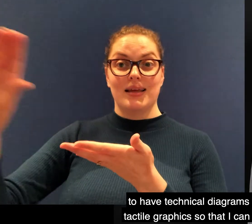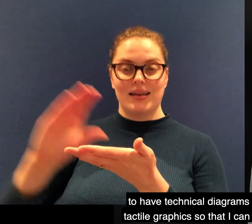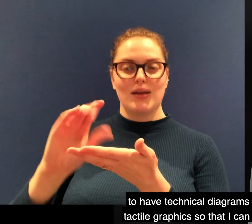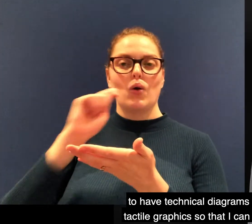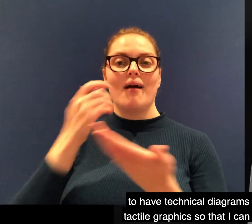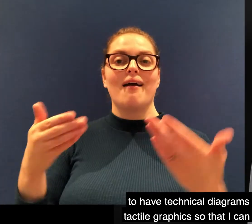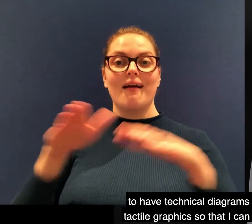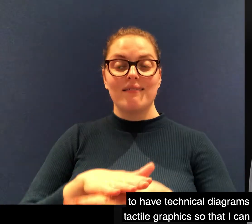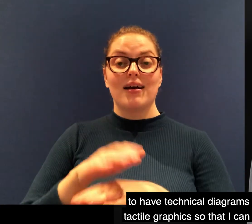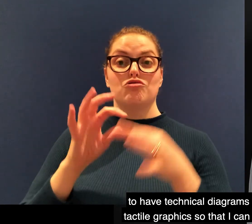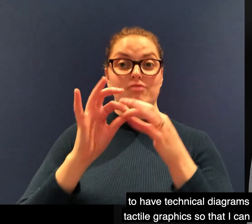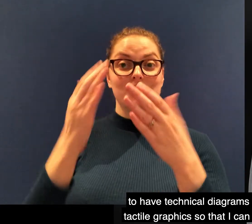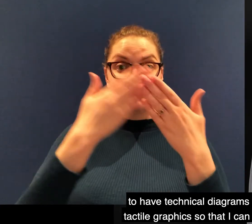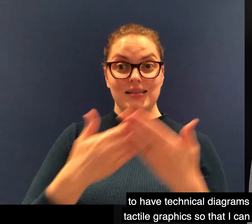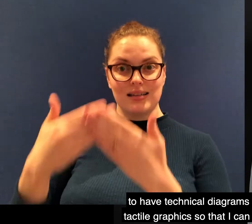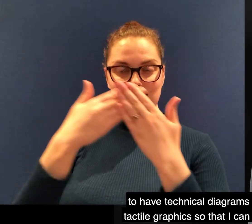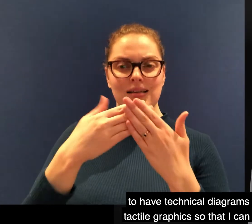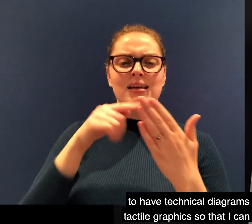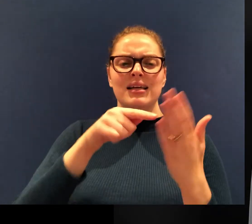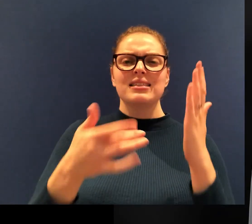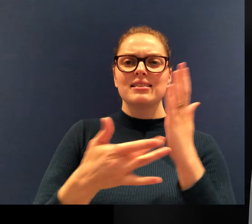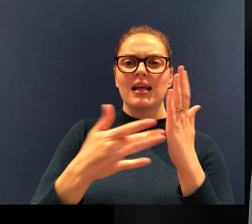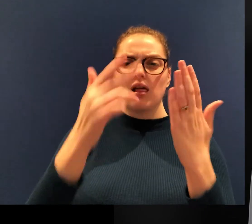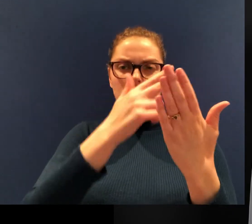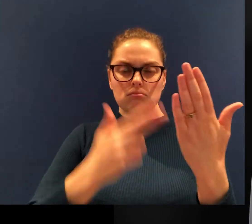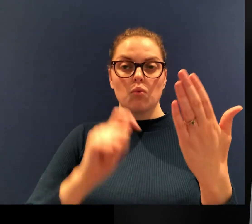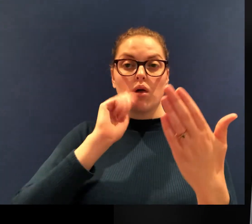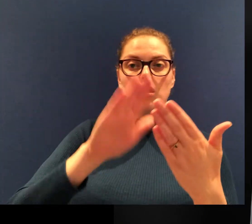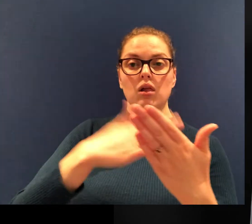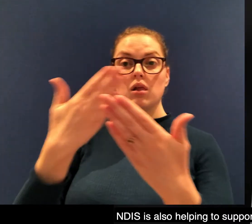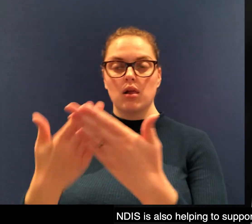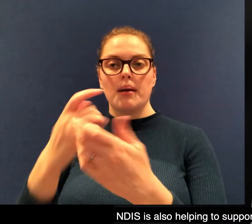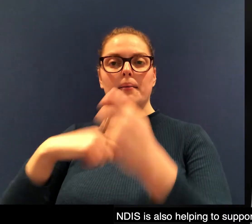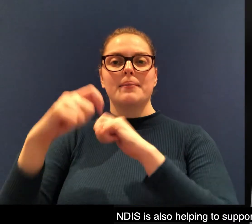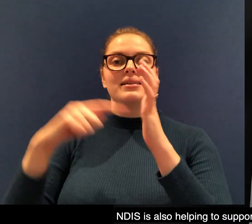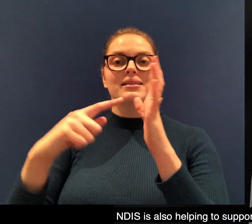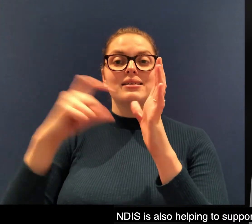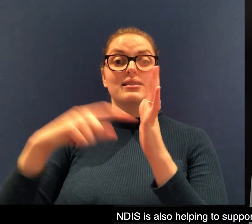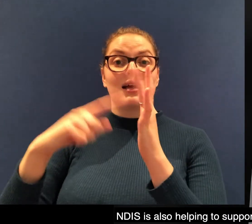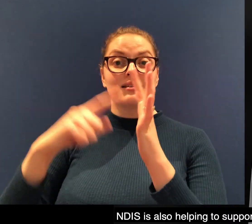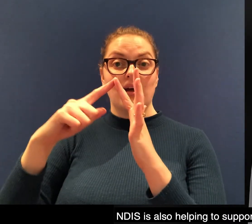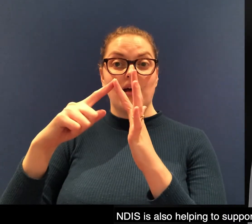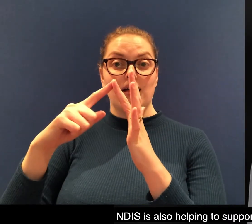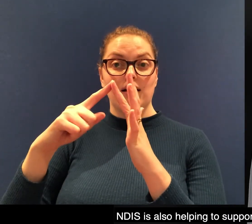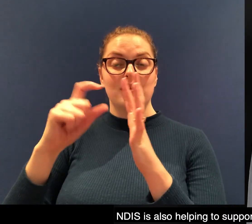tactile graphics so that I can access them. NDIS is also